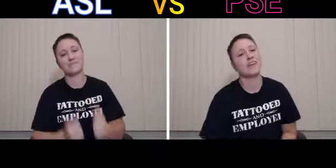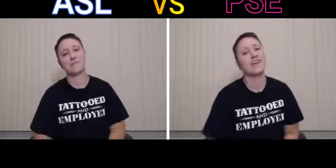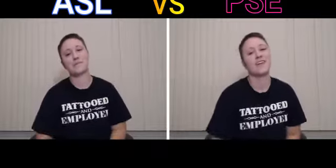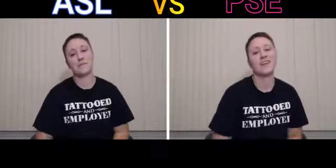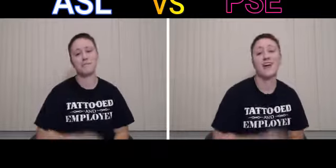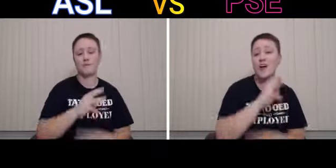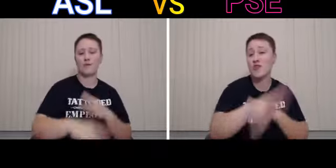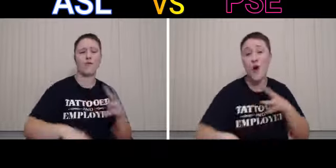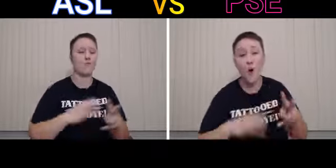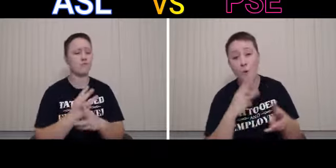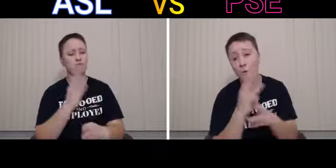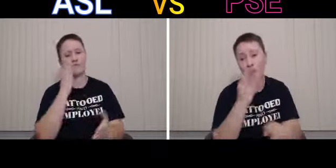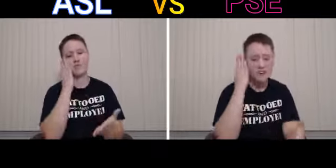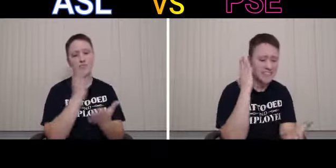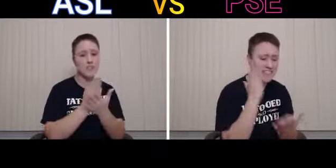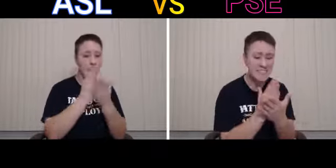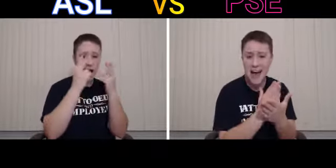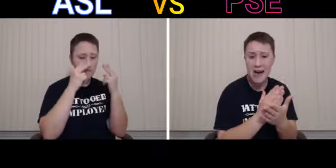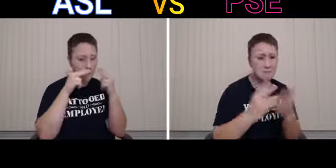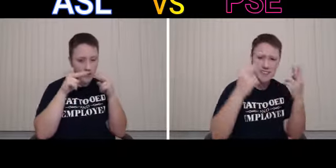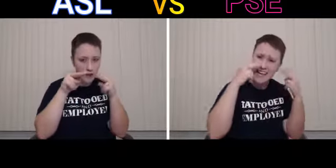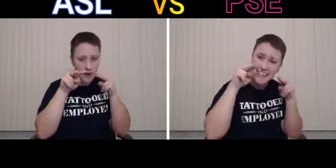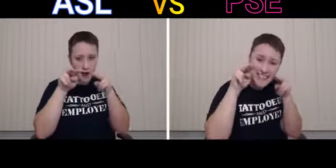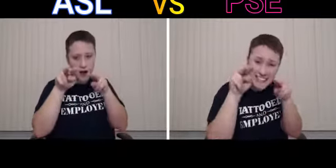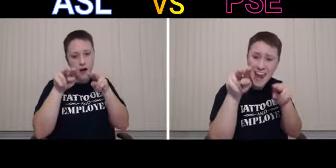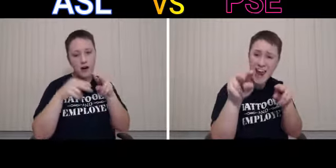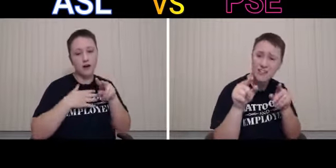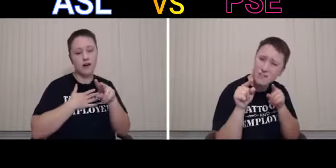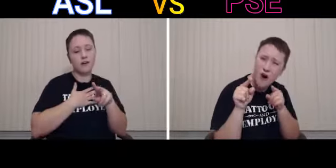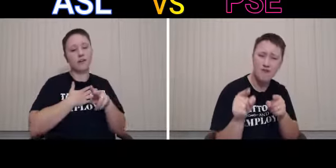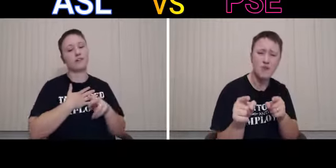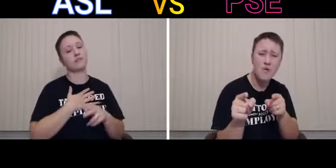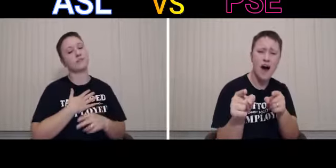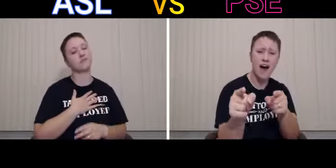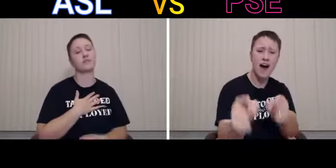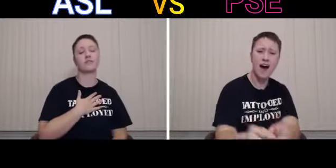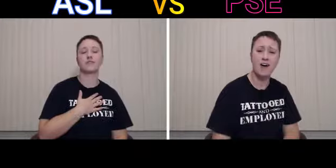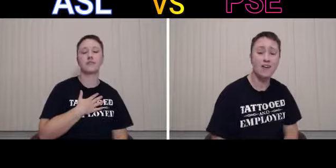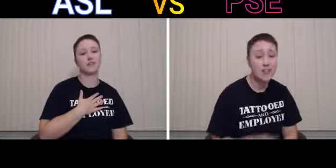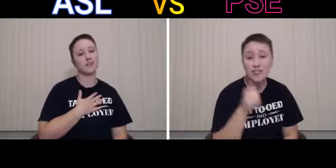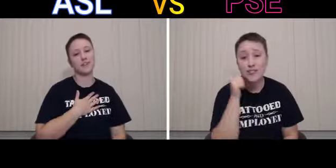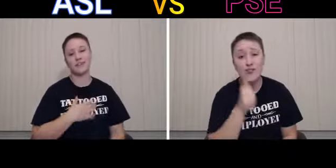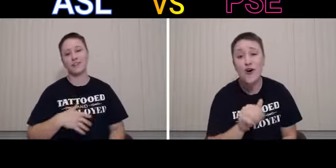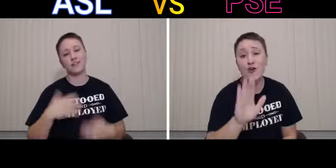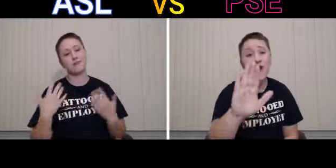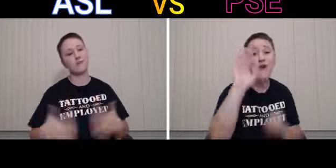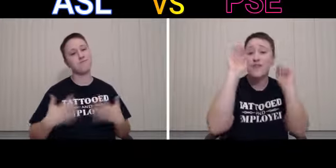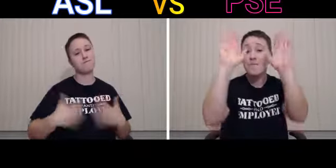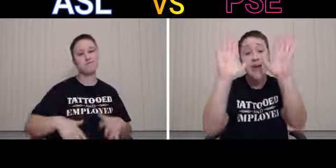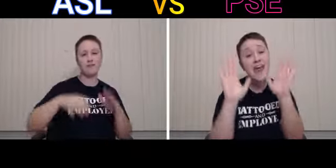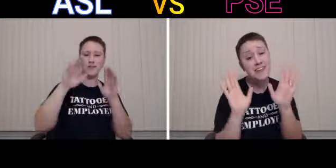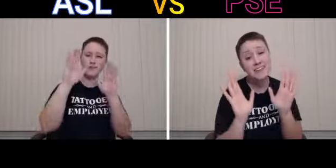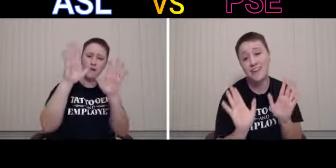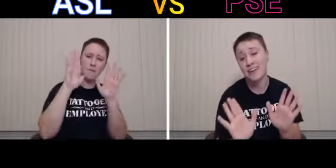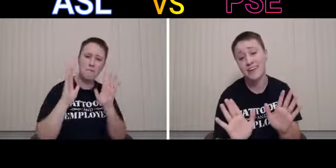The whole world stops and stares for a while Cause girl, you're amazing